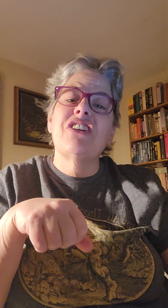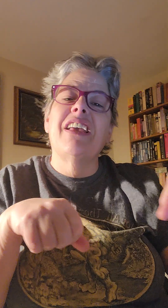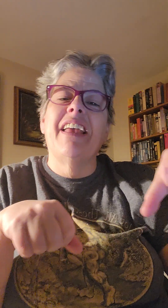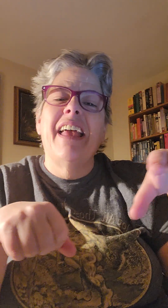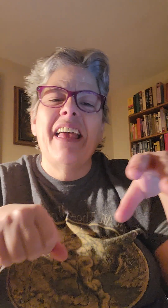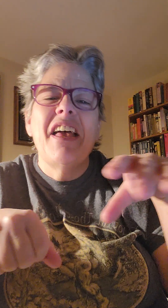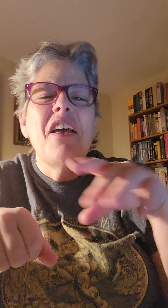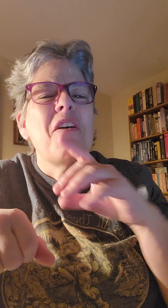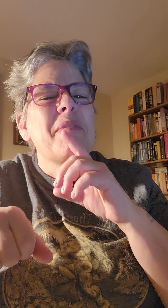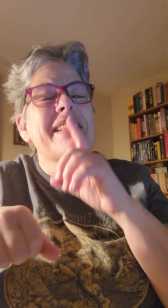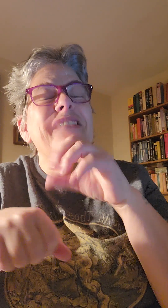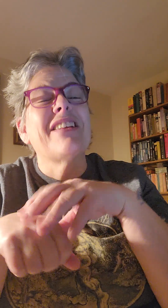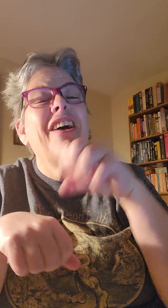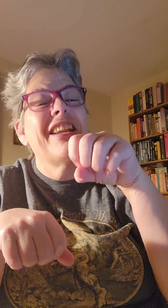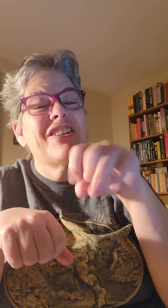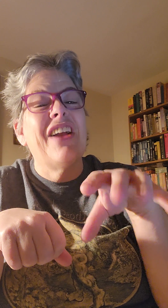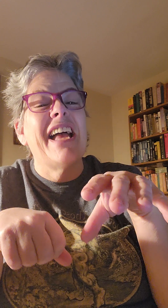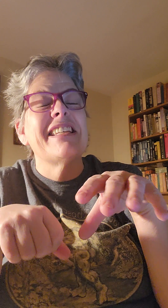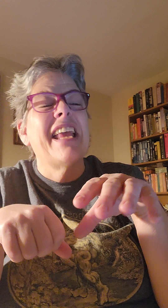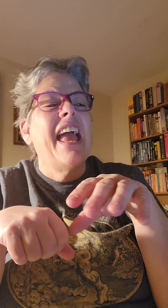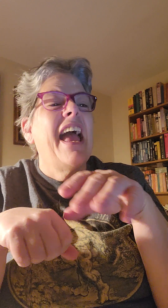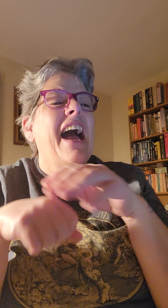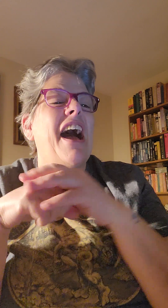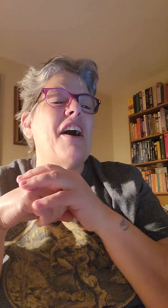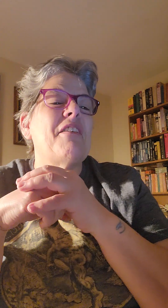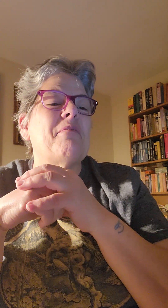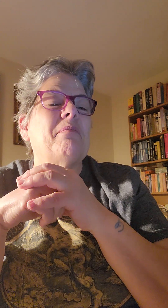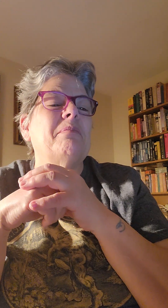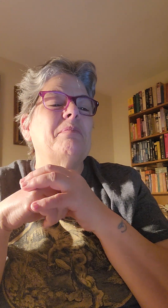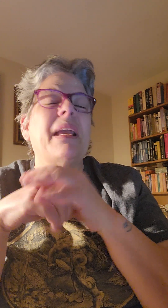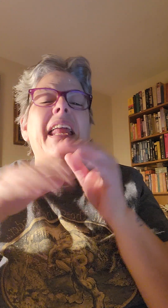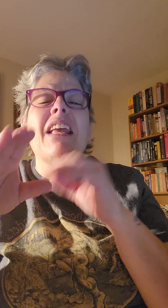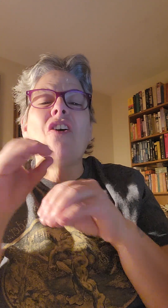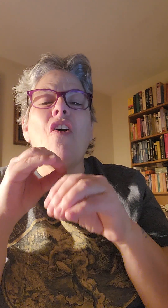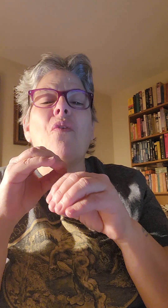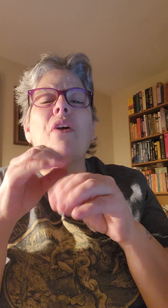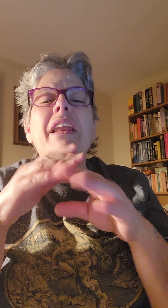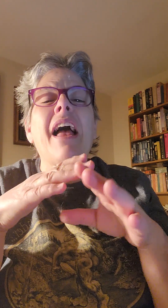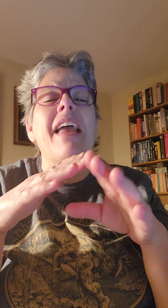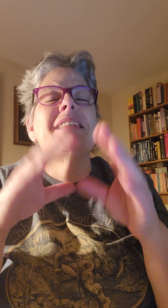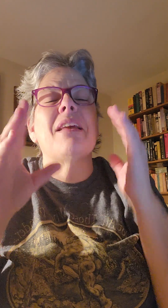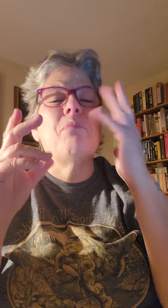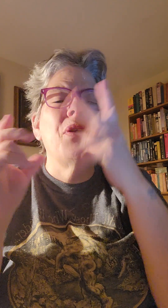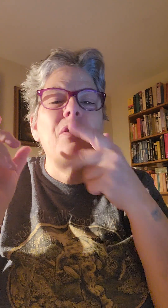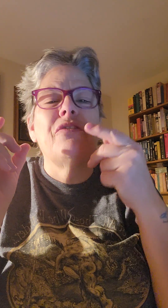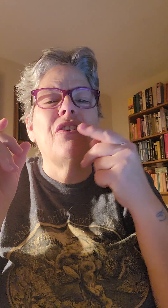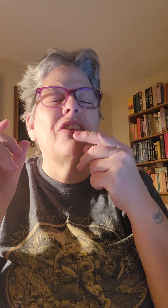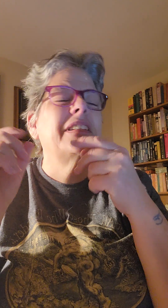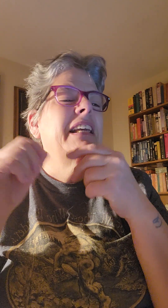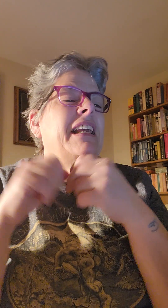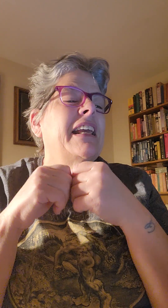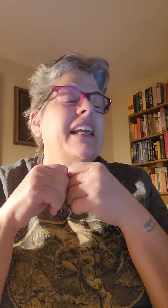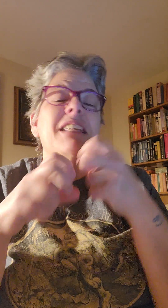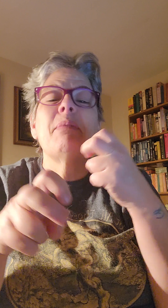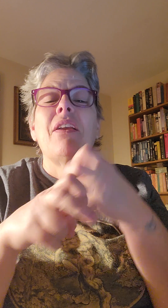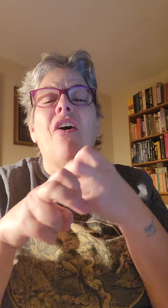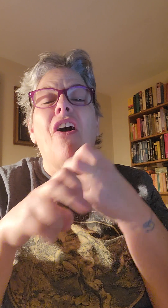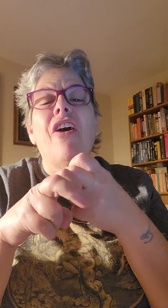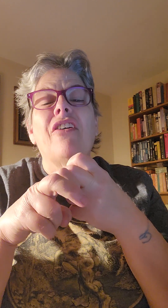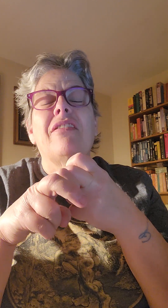because there's a lot of trash. Um, but getting it all organized and beautiful. It's been a hard,